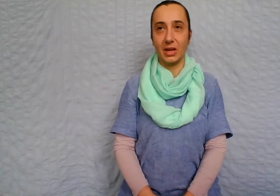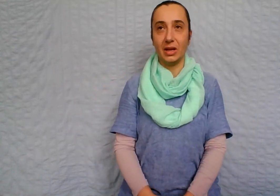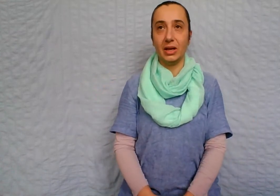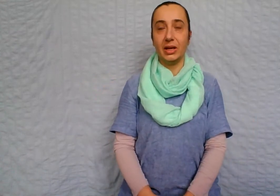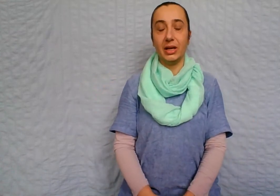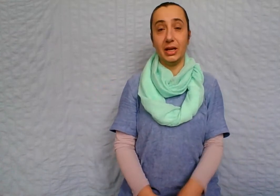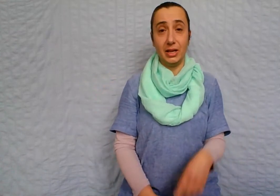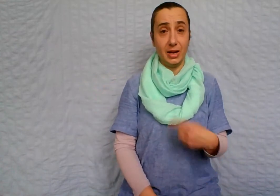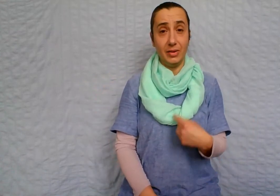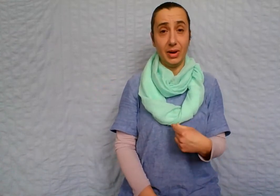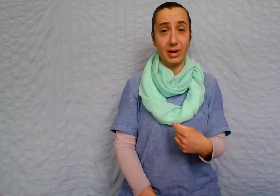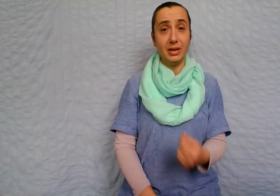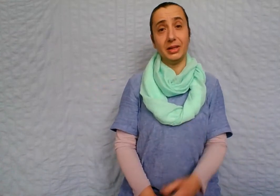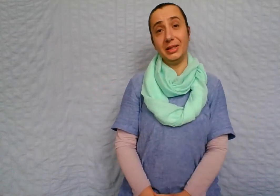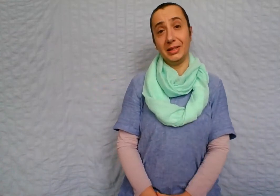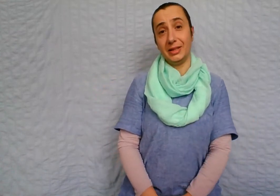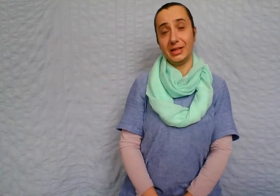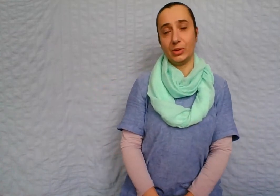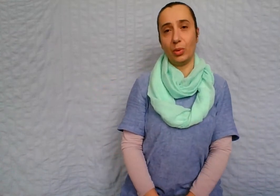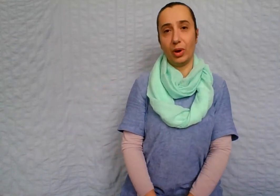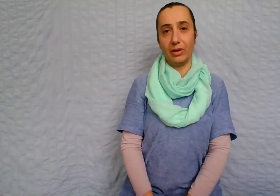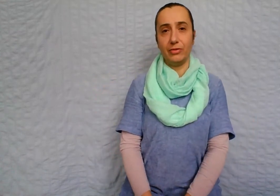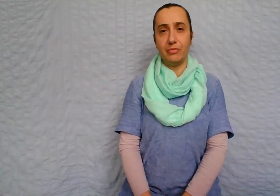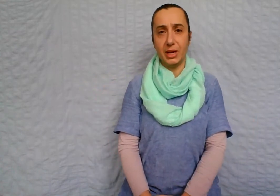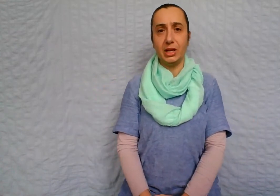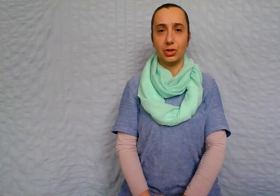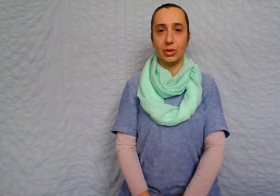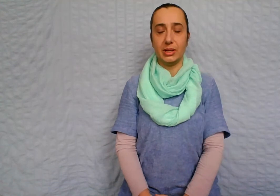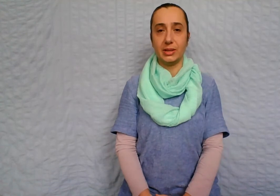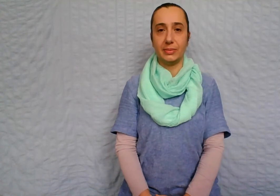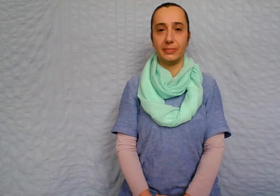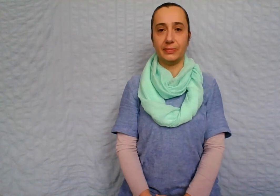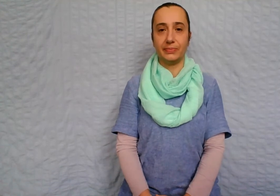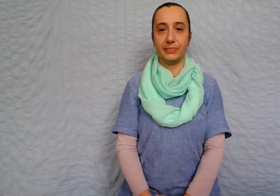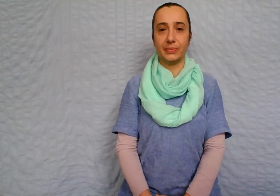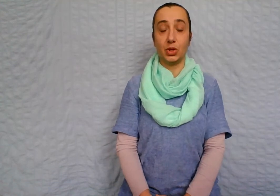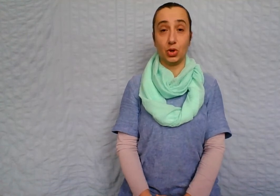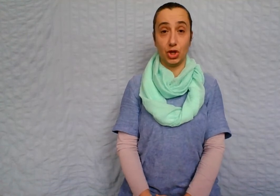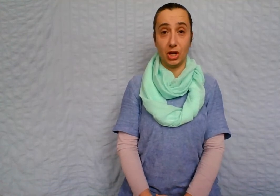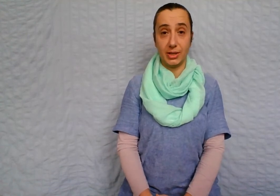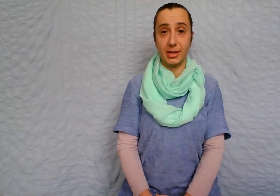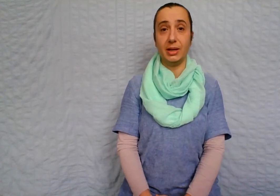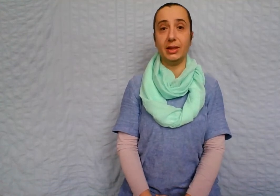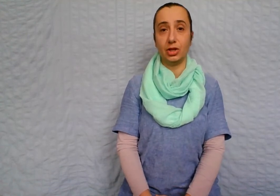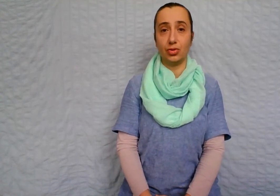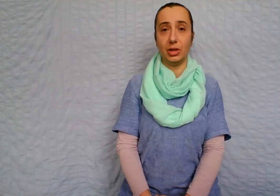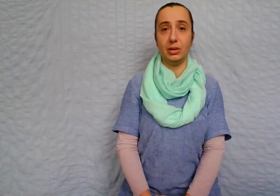In our garden in the nursery we have many trees. To sign the tree.